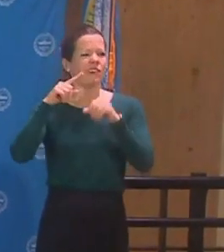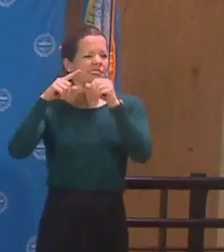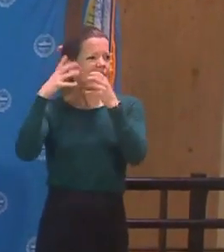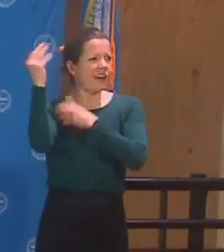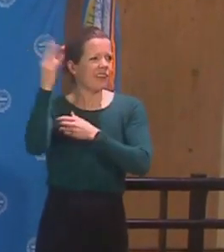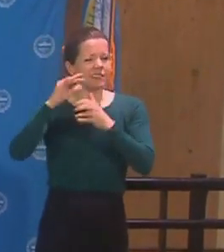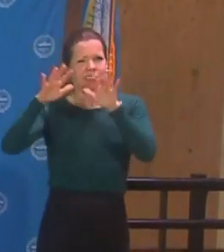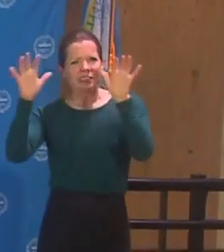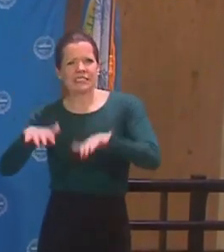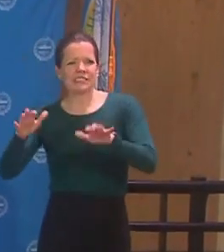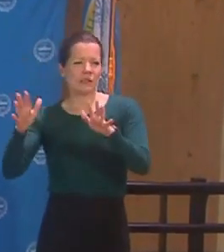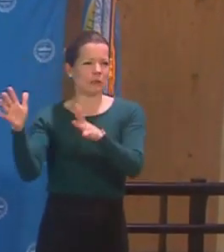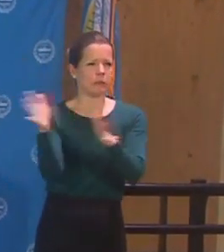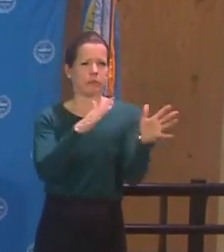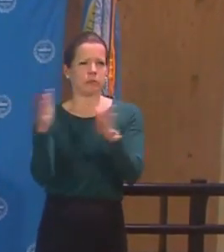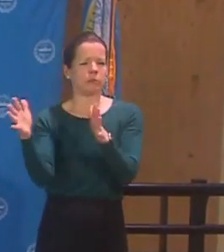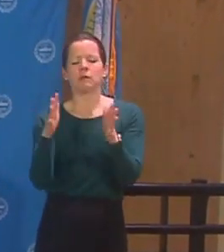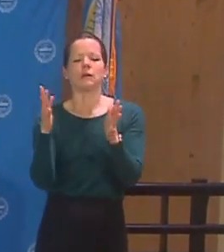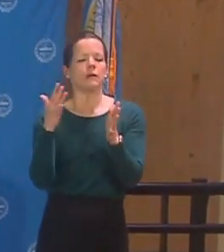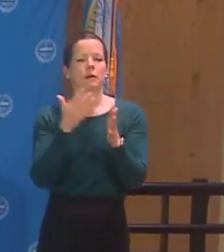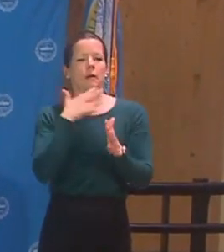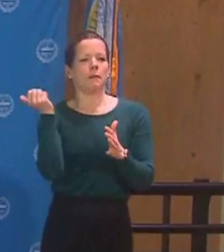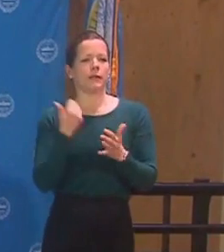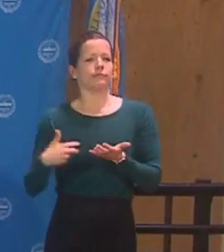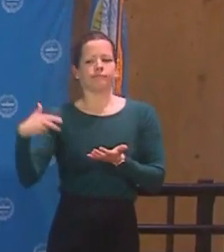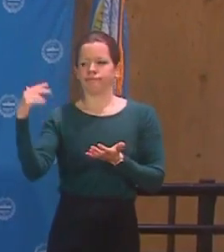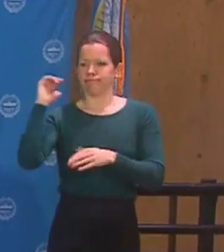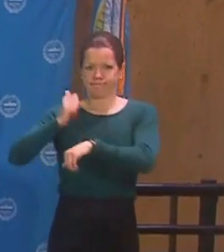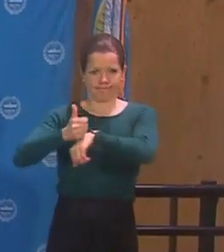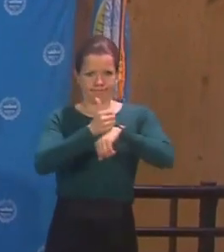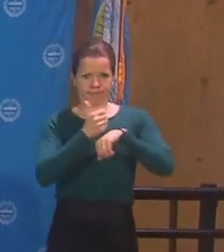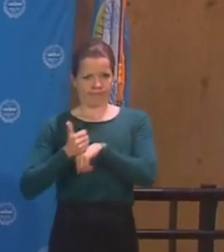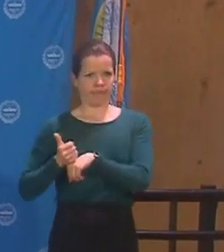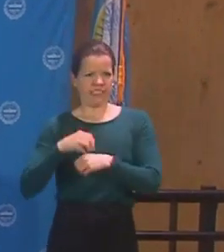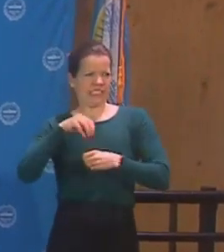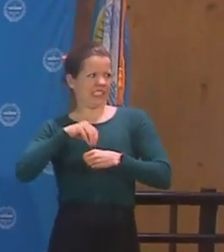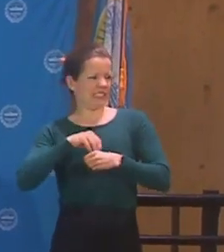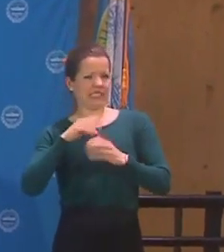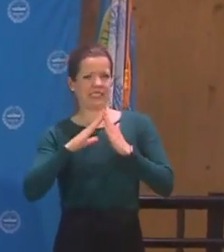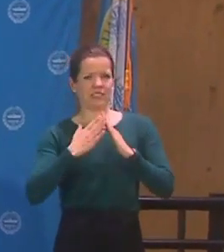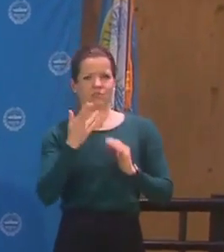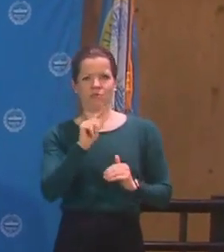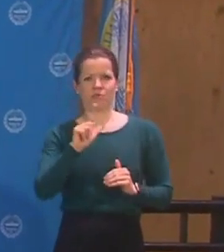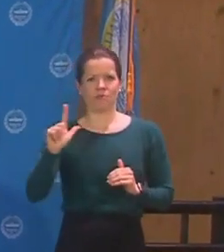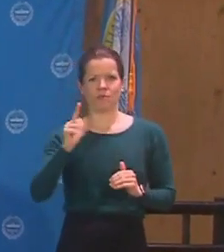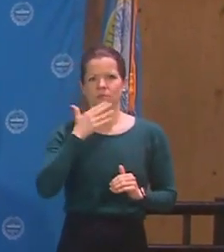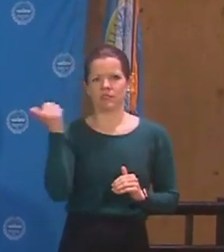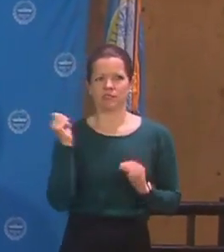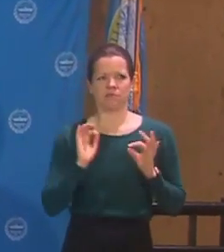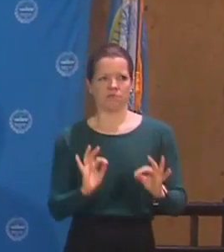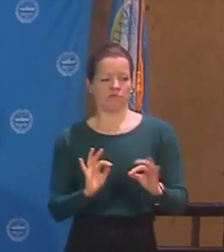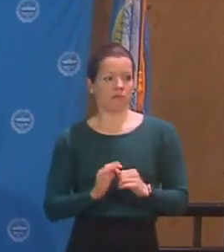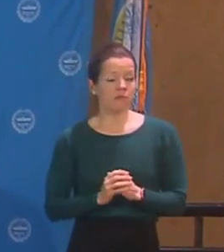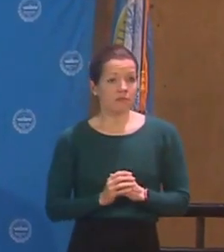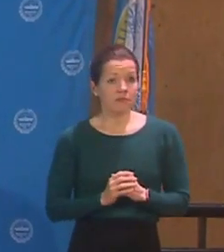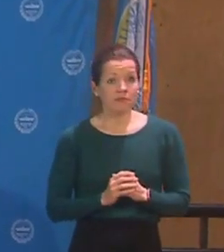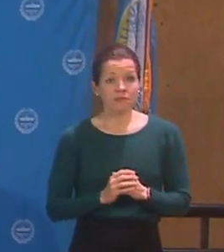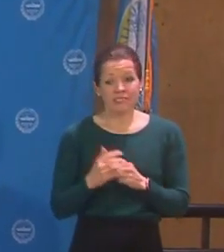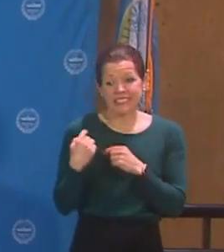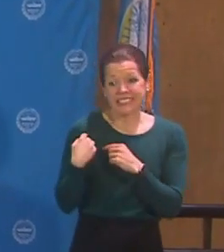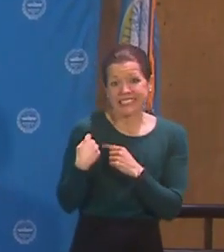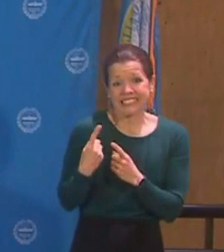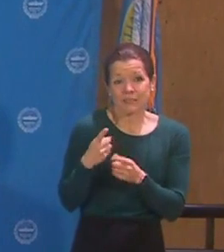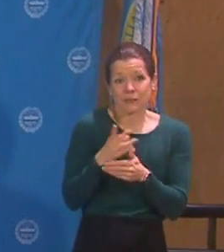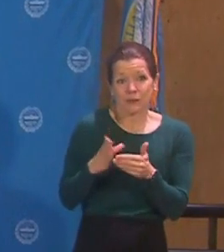I want to say that's why we moved inside today. I want to thank the press for being here today as well. I hope everyone had a good and safe